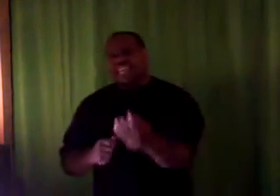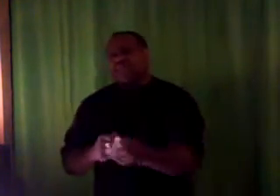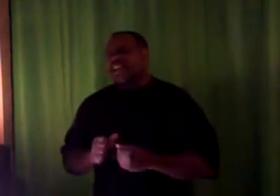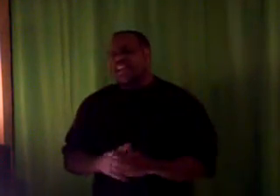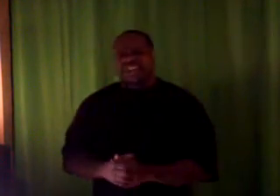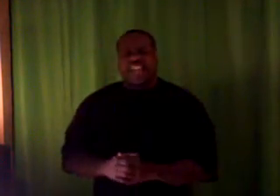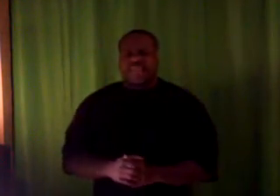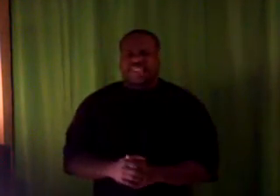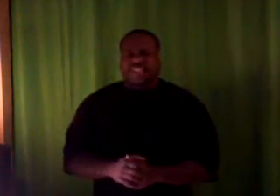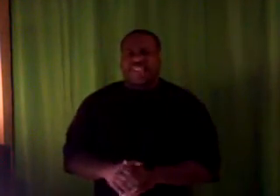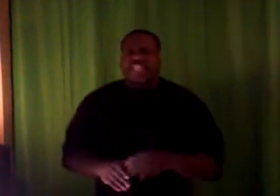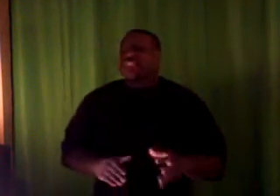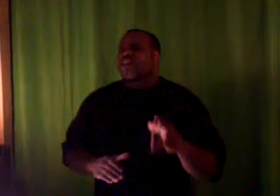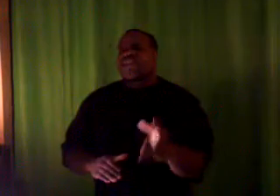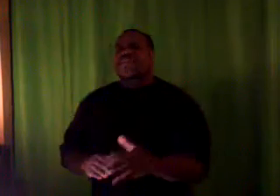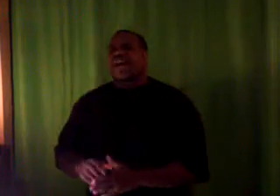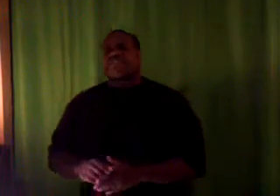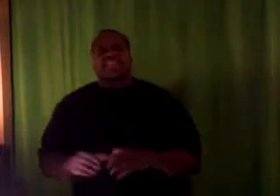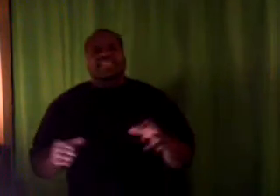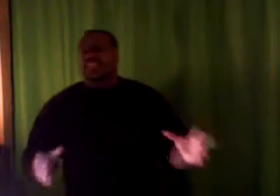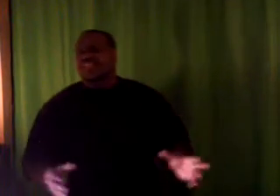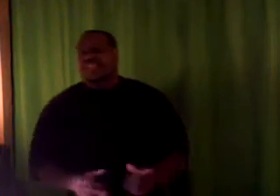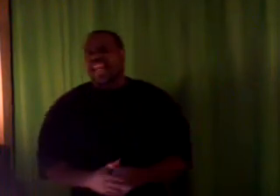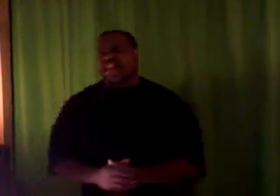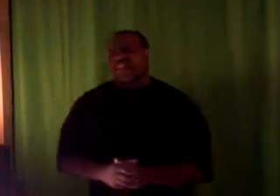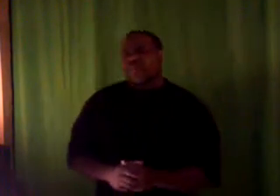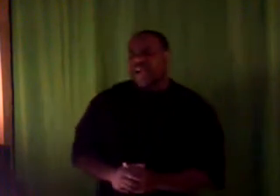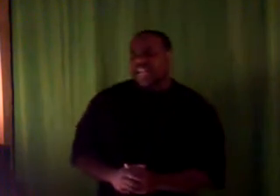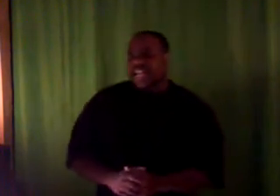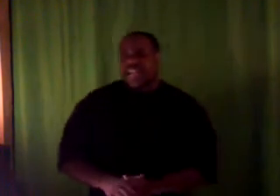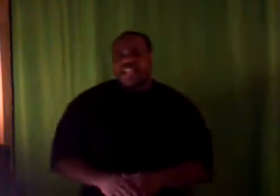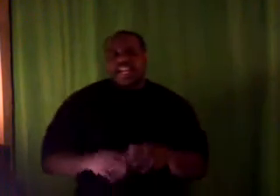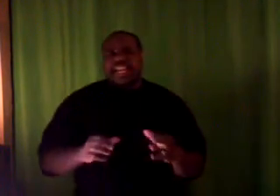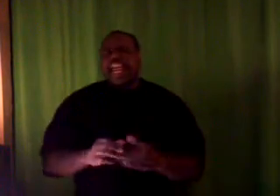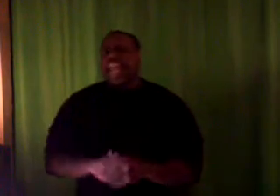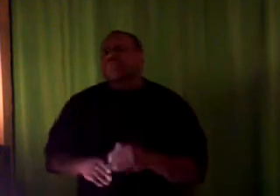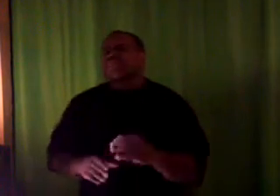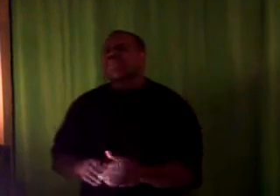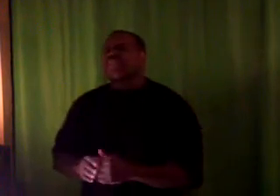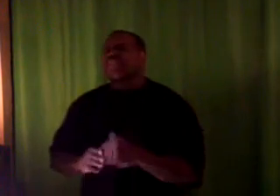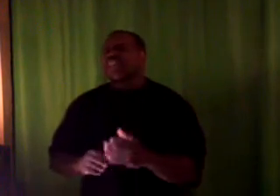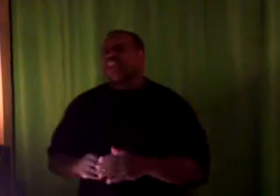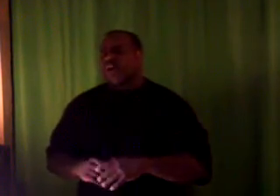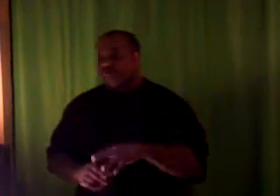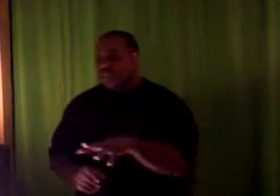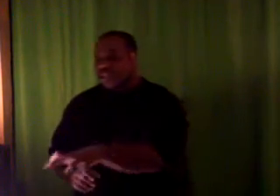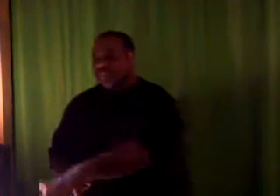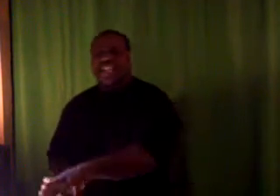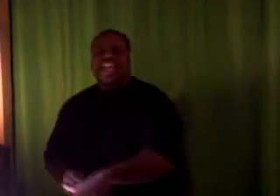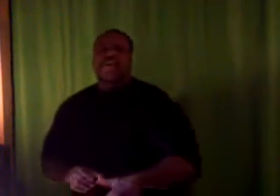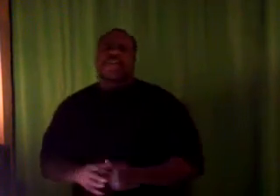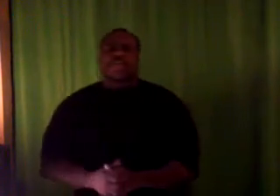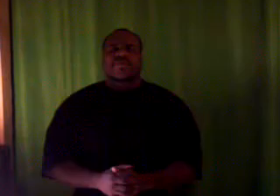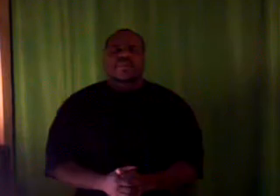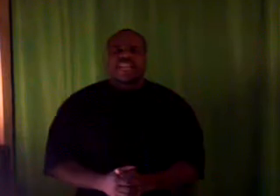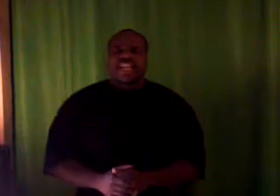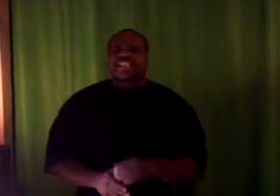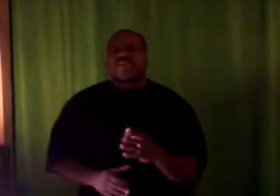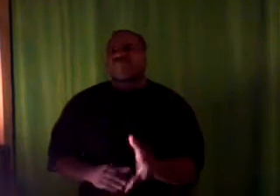keep in contact with each other. So many of our brothers and sisters locked up right now. And he asked me to do this video on for the young people. And I told